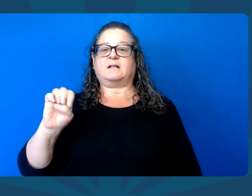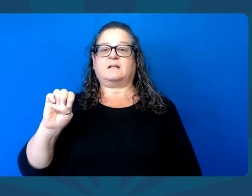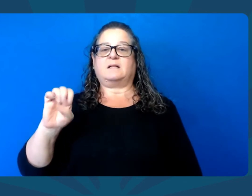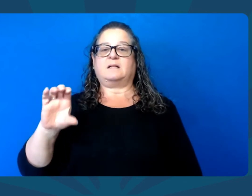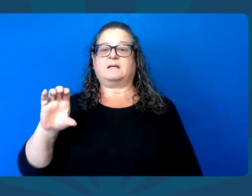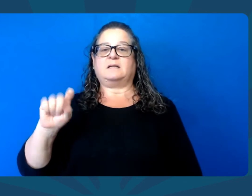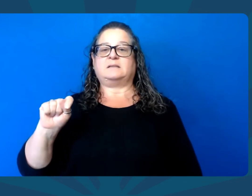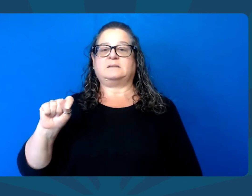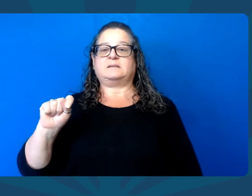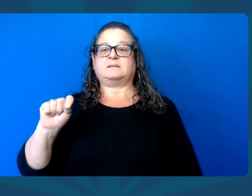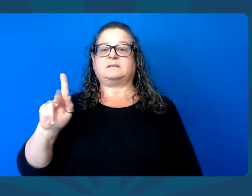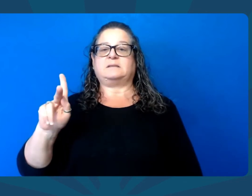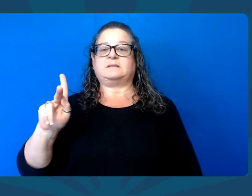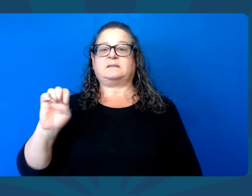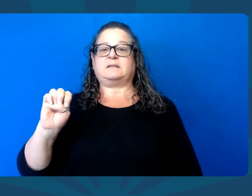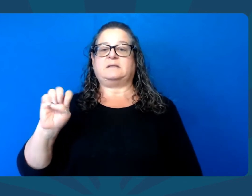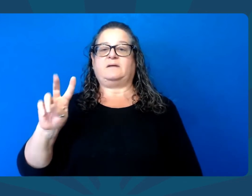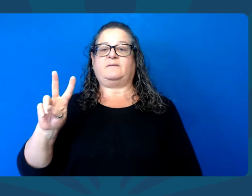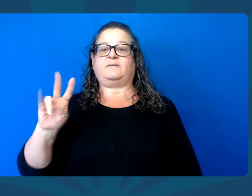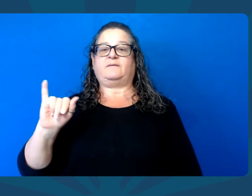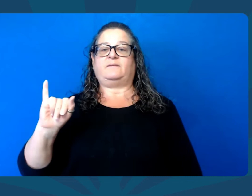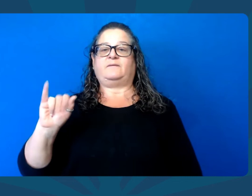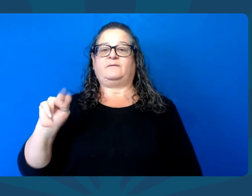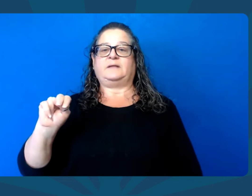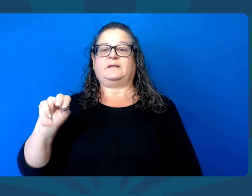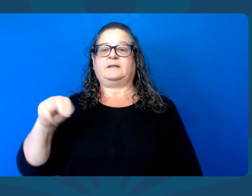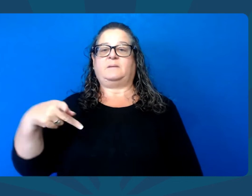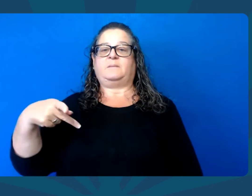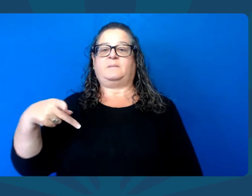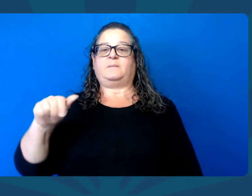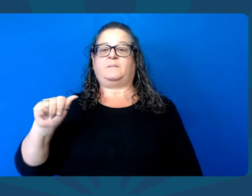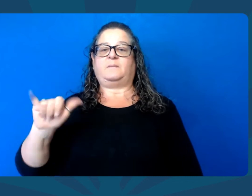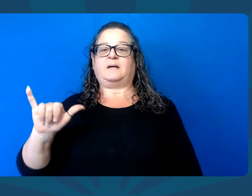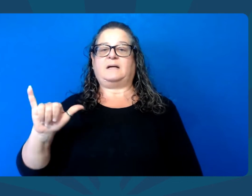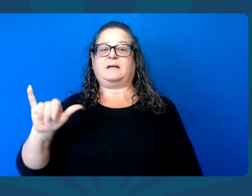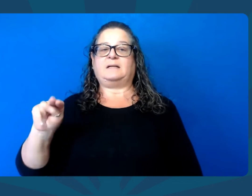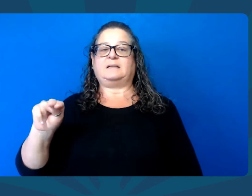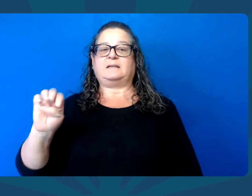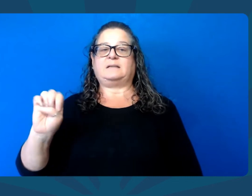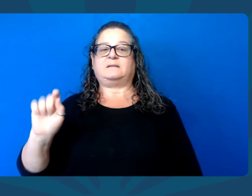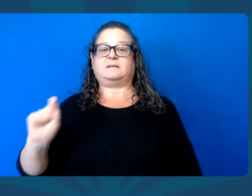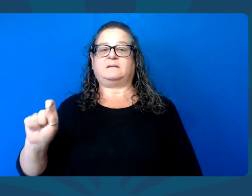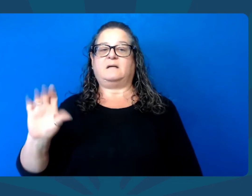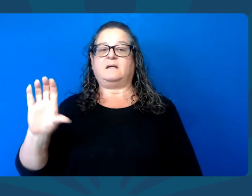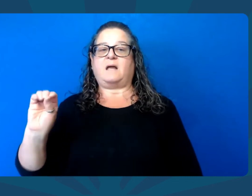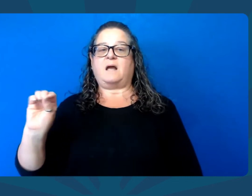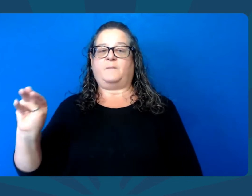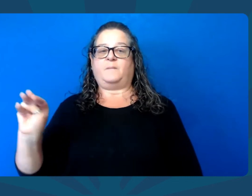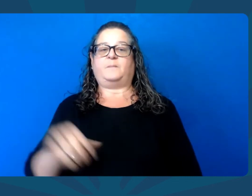traditional. Website, www.electkevinpayne